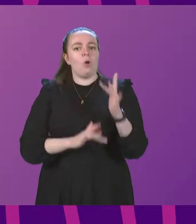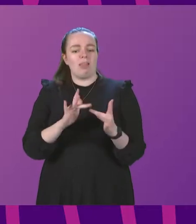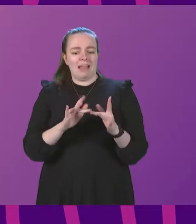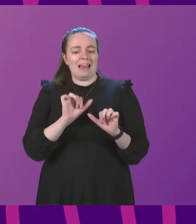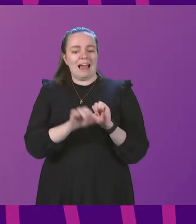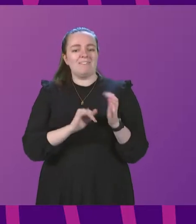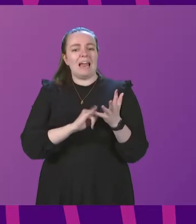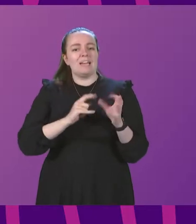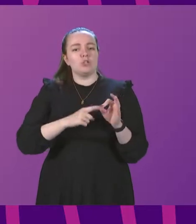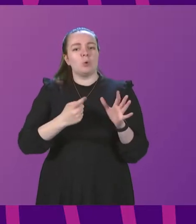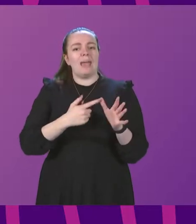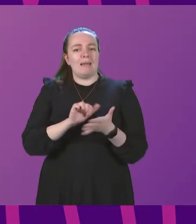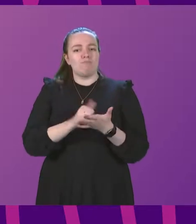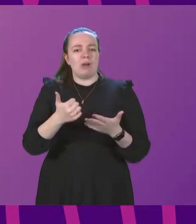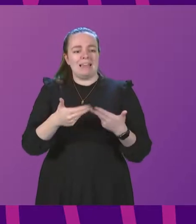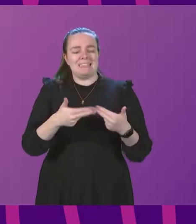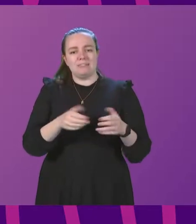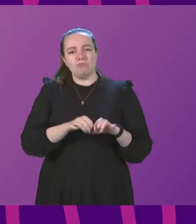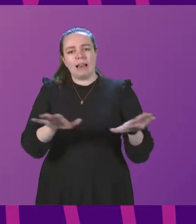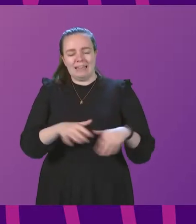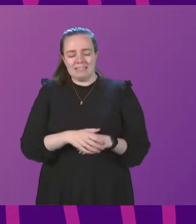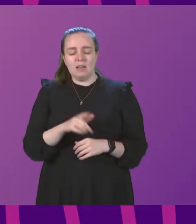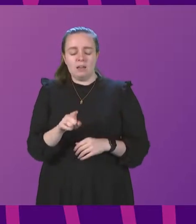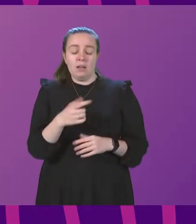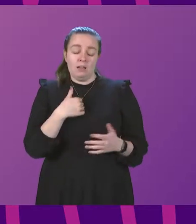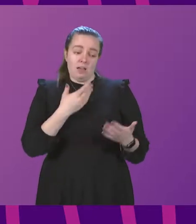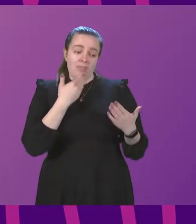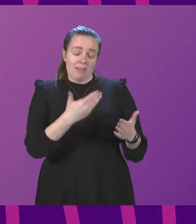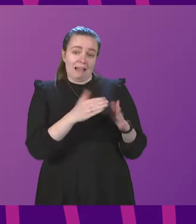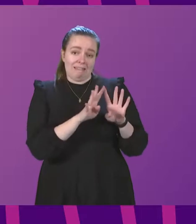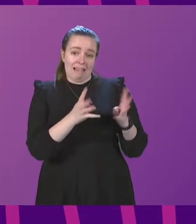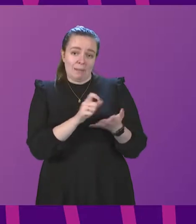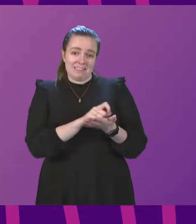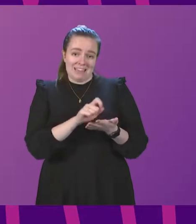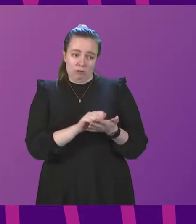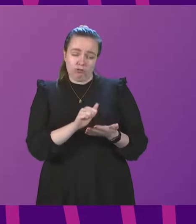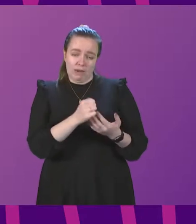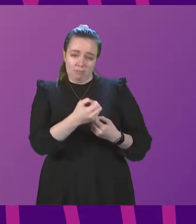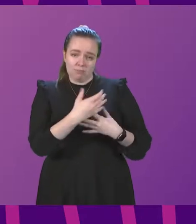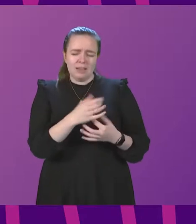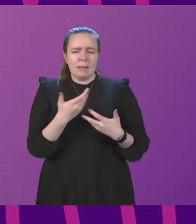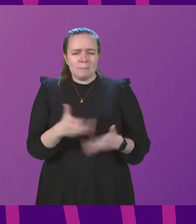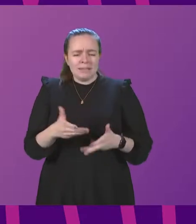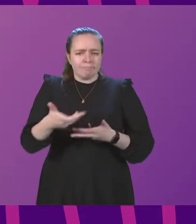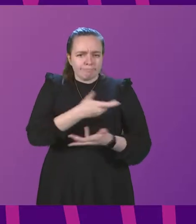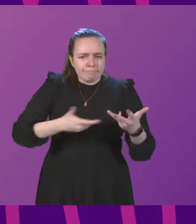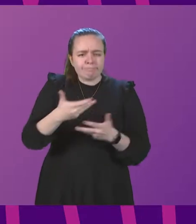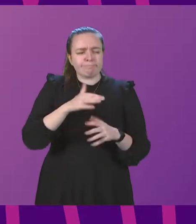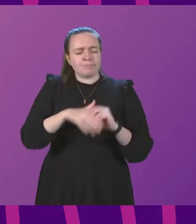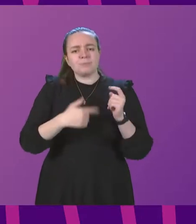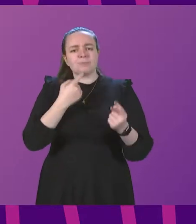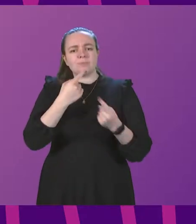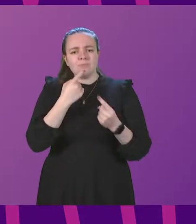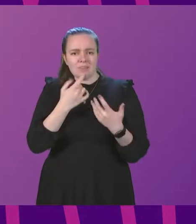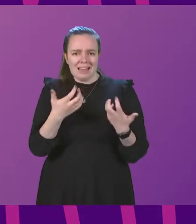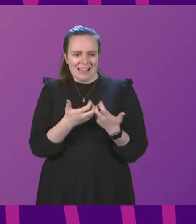SQA press release. But to turn to the statement, for which I thank the cabinet secretary. Much discussion has been had about the data that's been used to